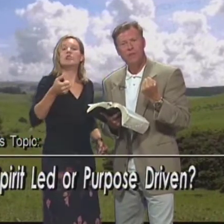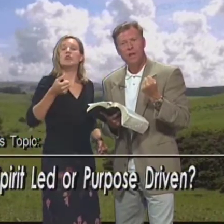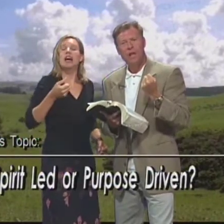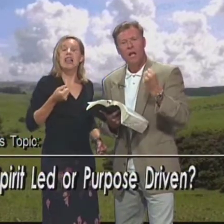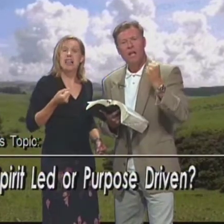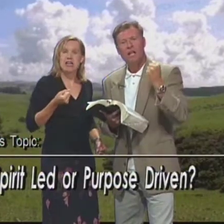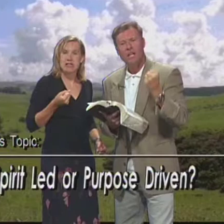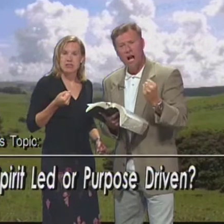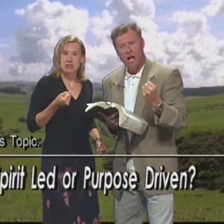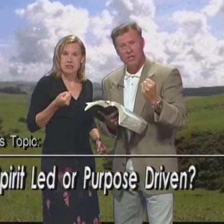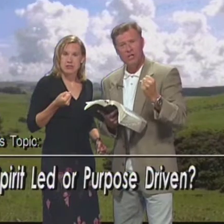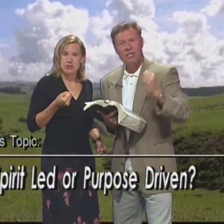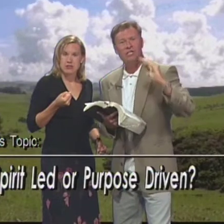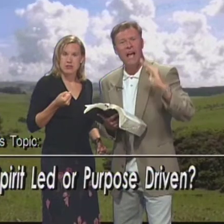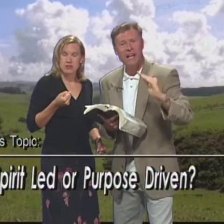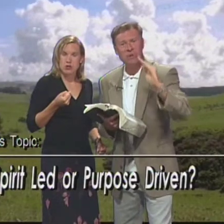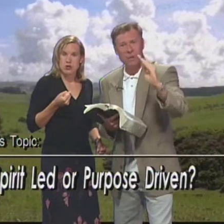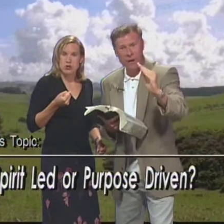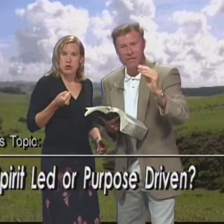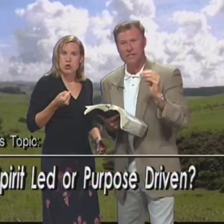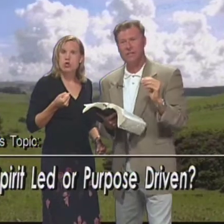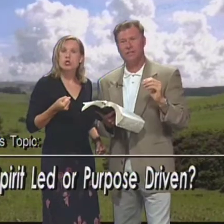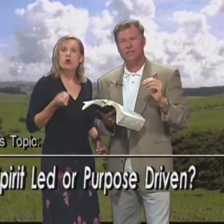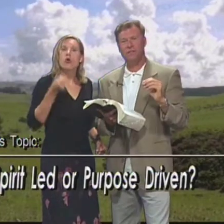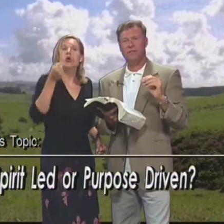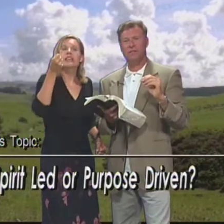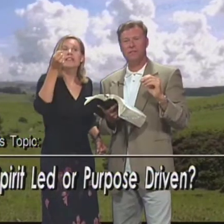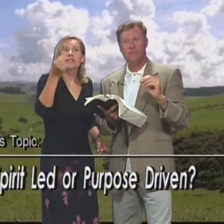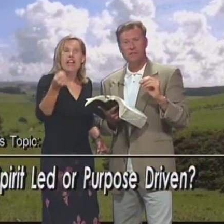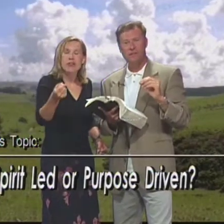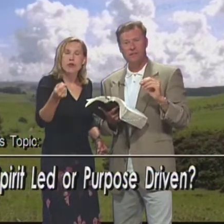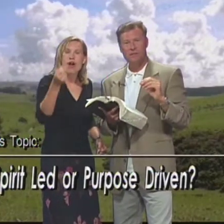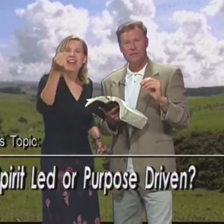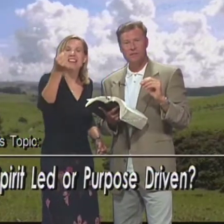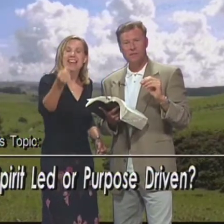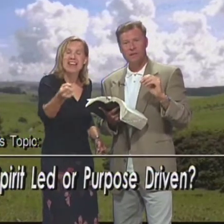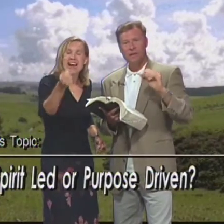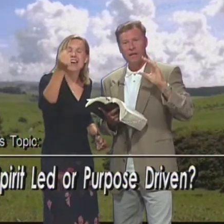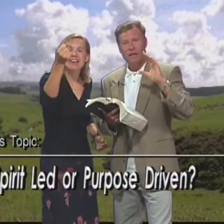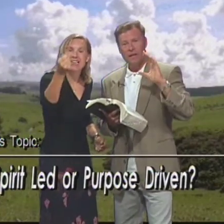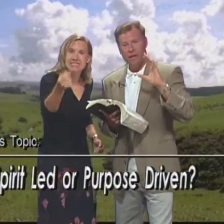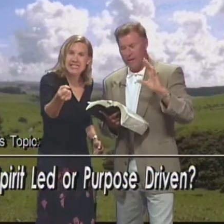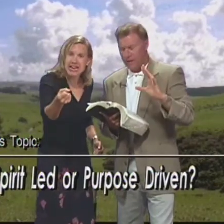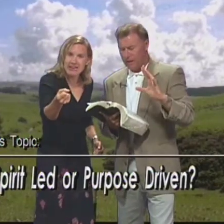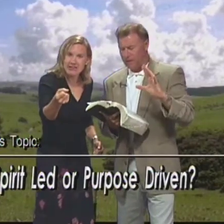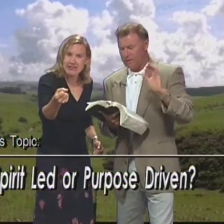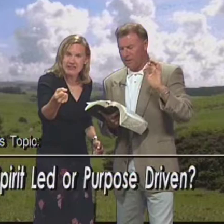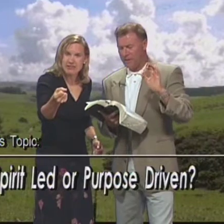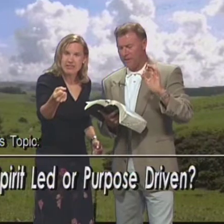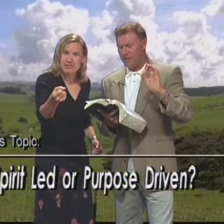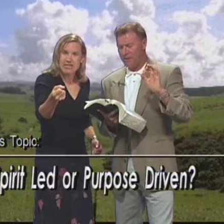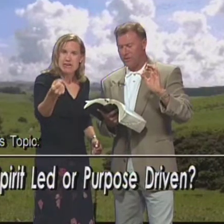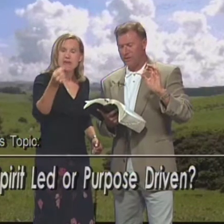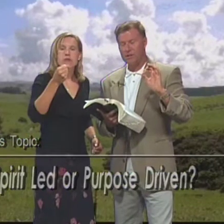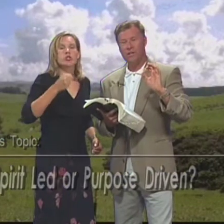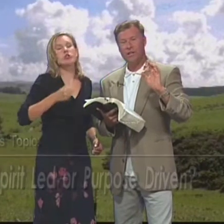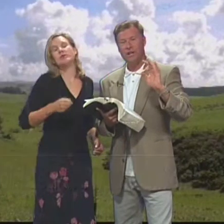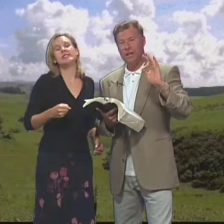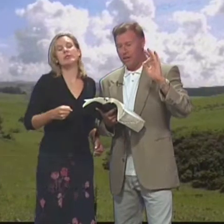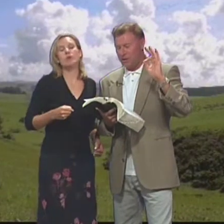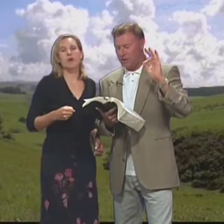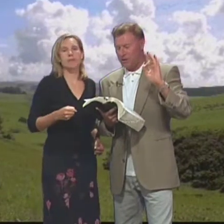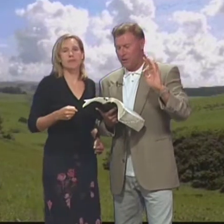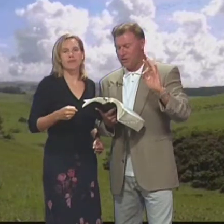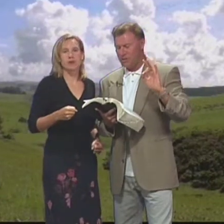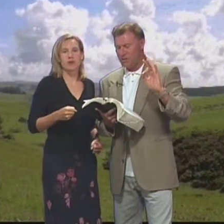relacional Not just task oriented No solo orientado A la tarea A realizar Let's look at another verse Miremos